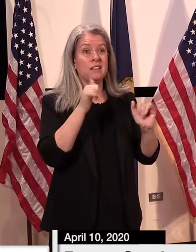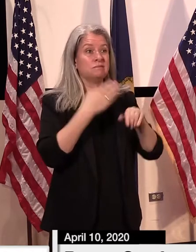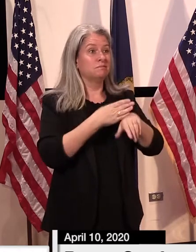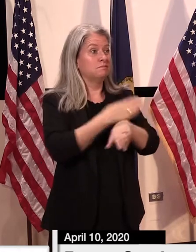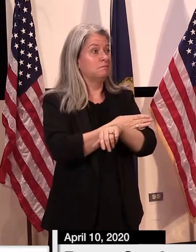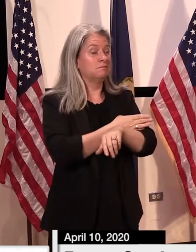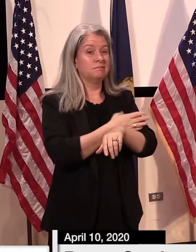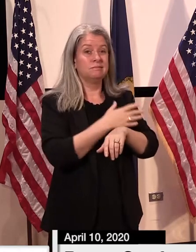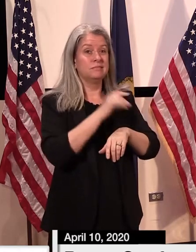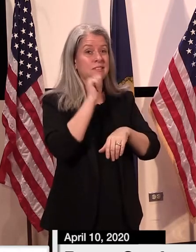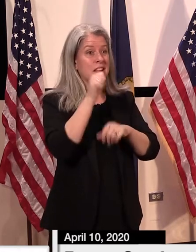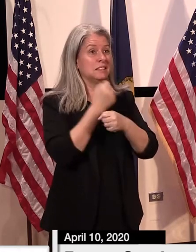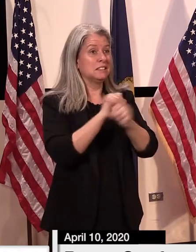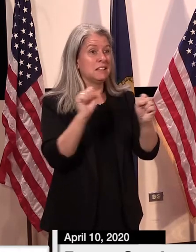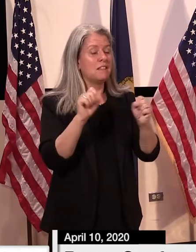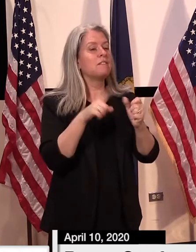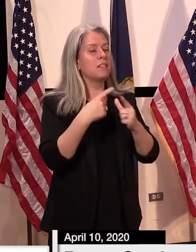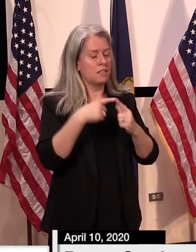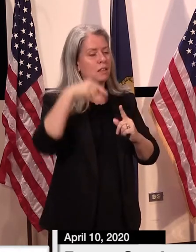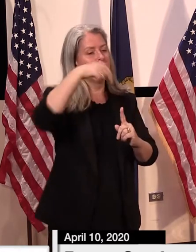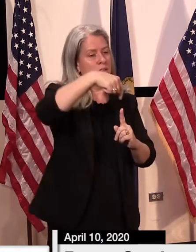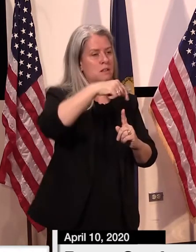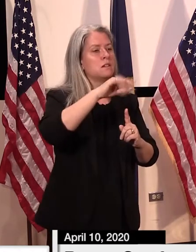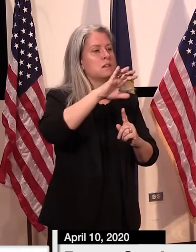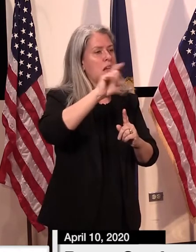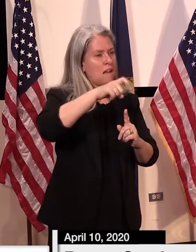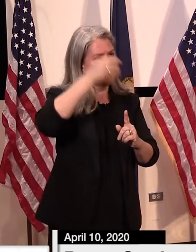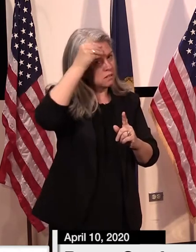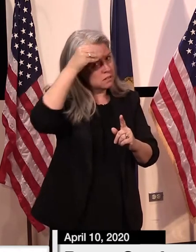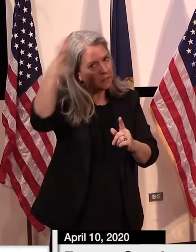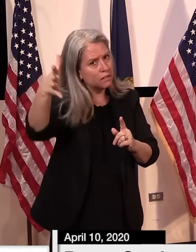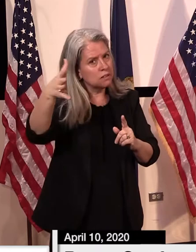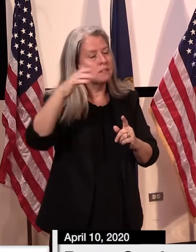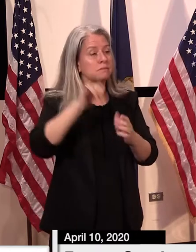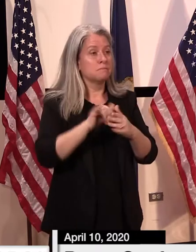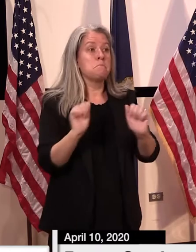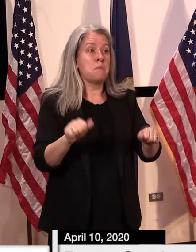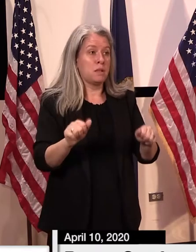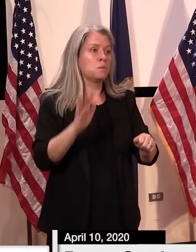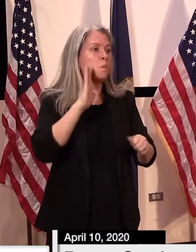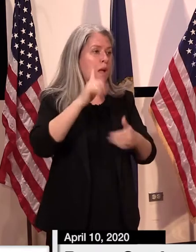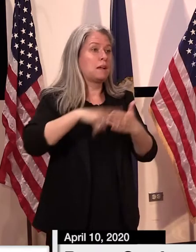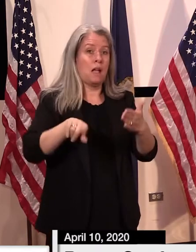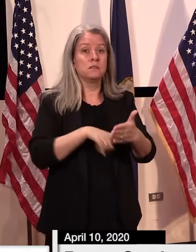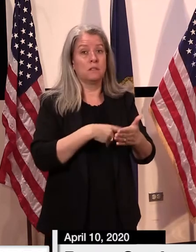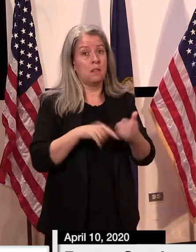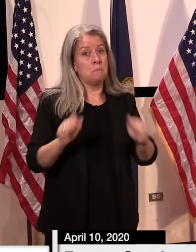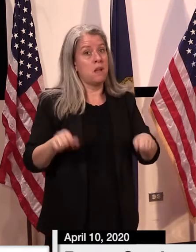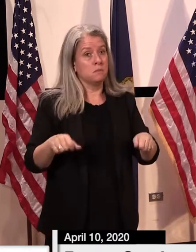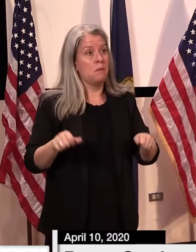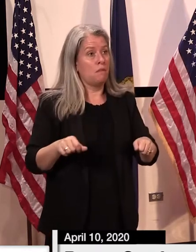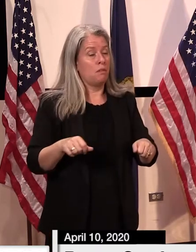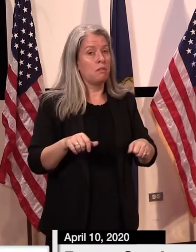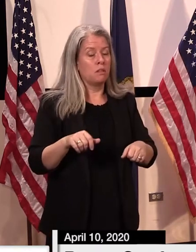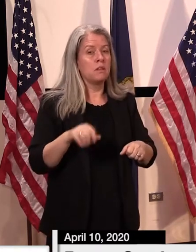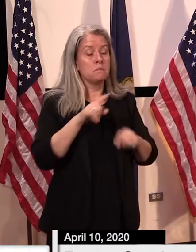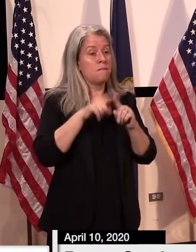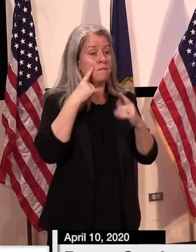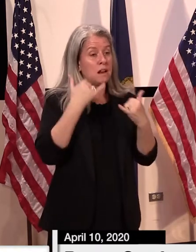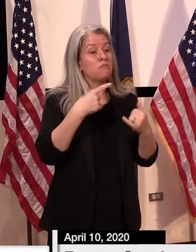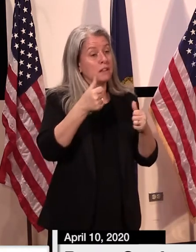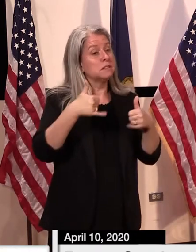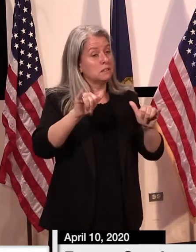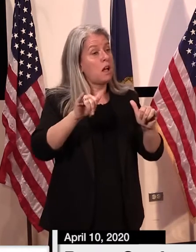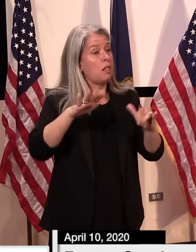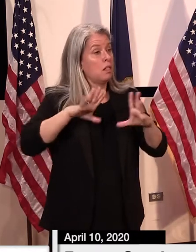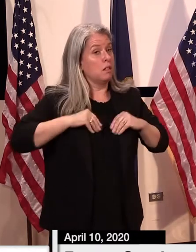notify those making the reservations and cancel those. But at this point in